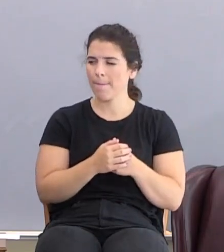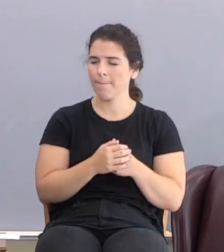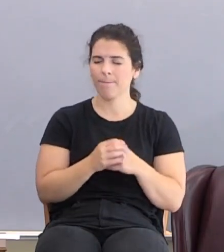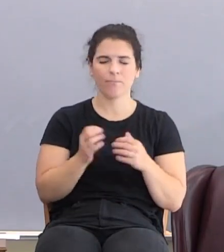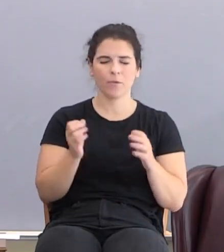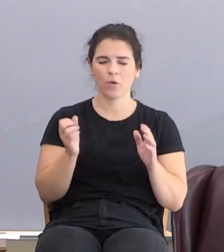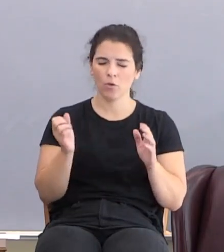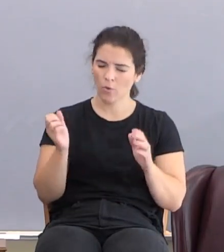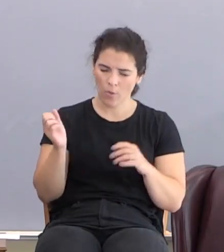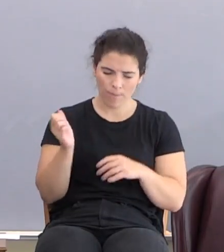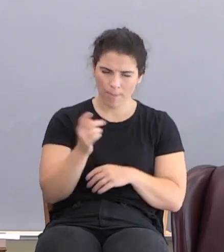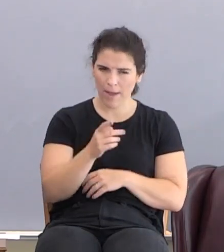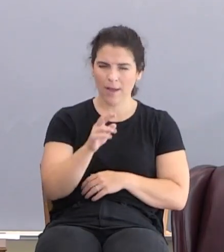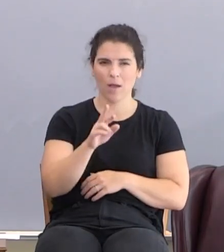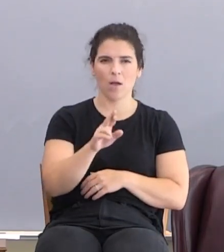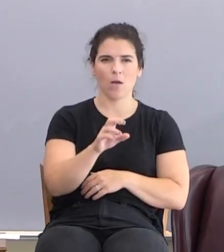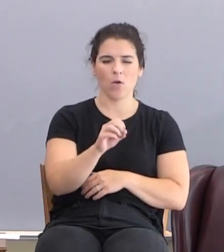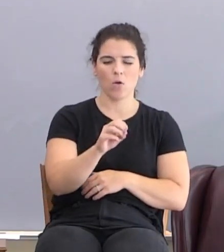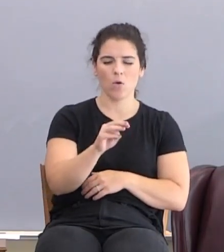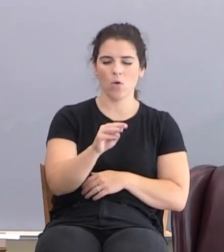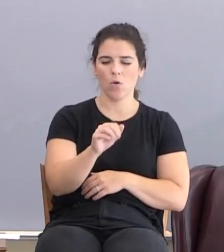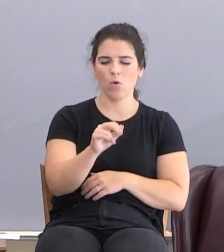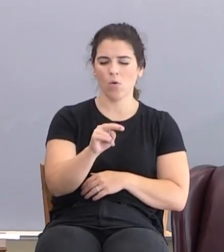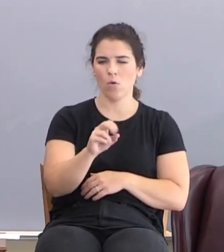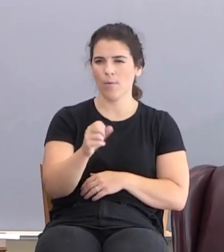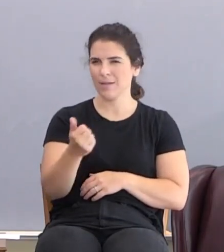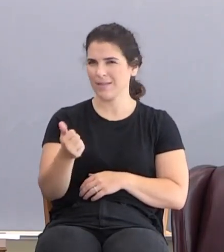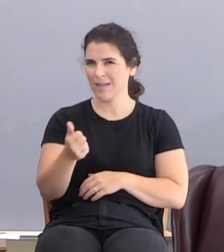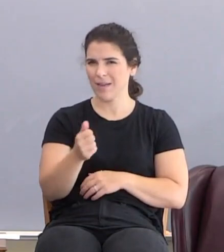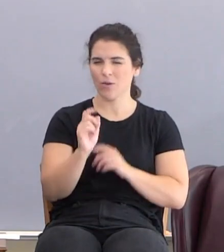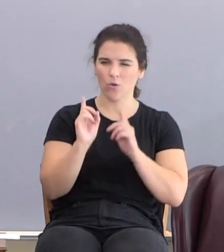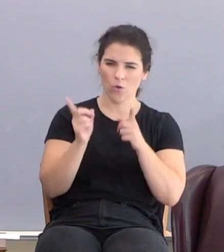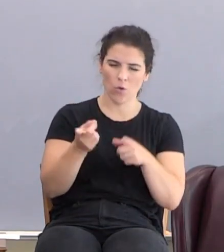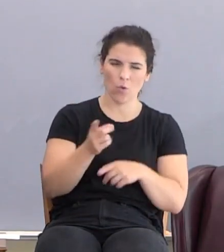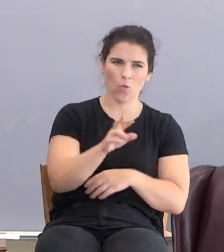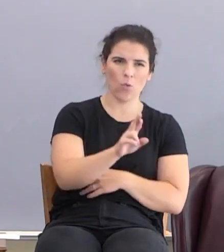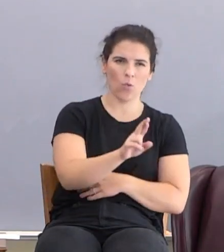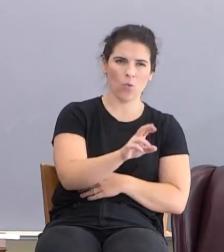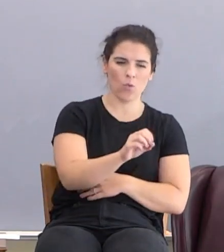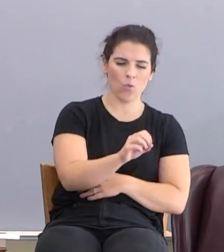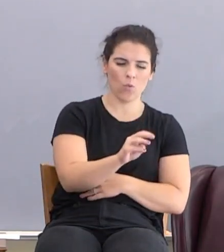Romans 10. I'm sorry. I, um...